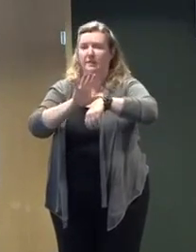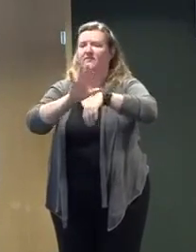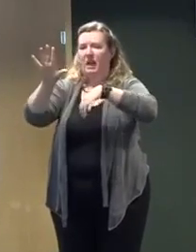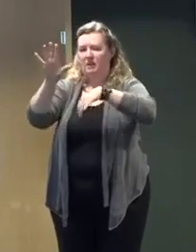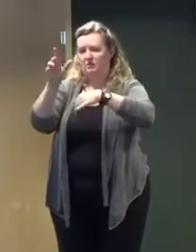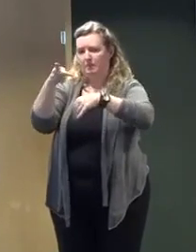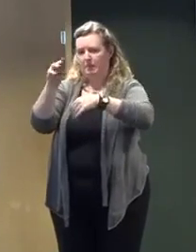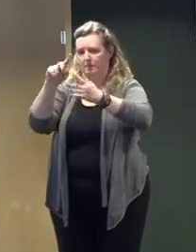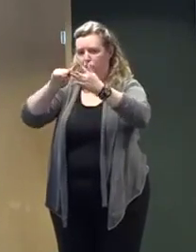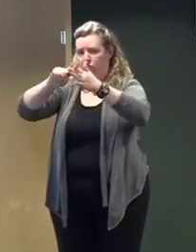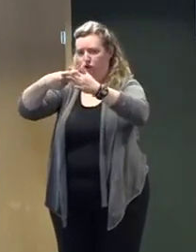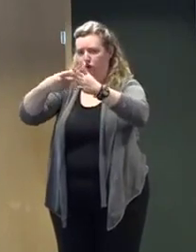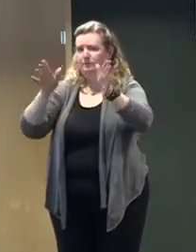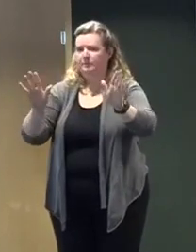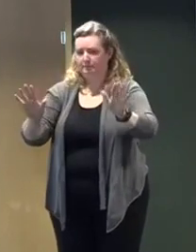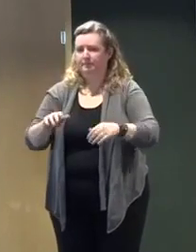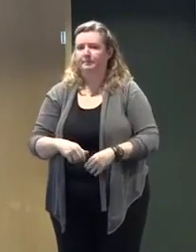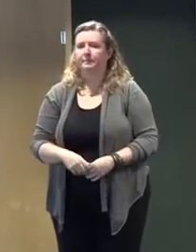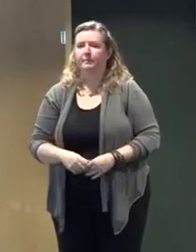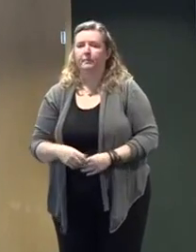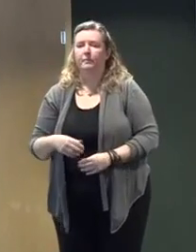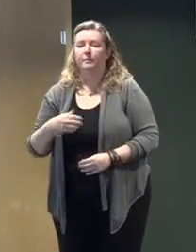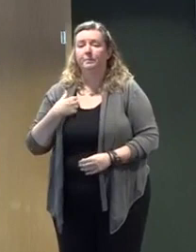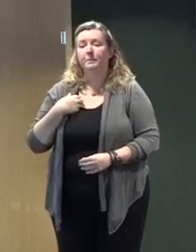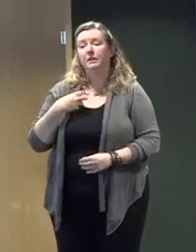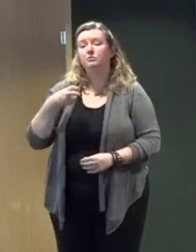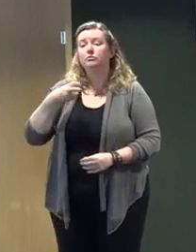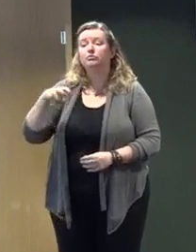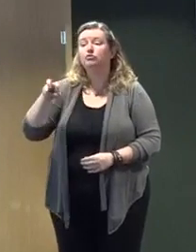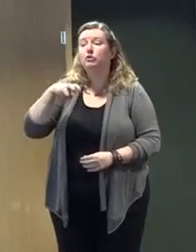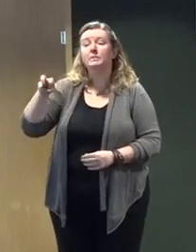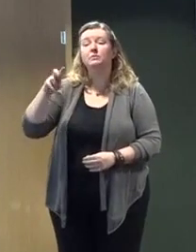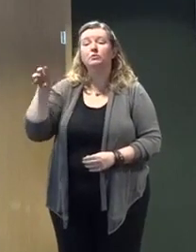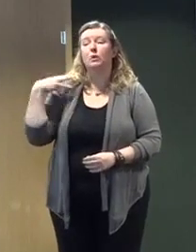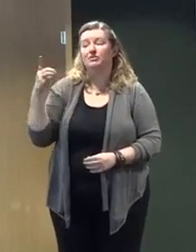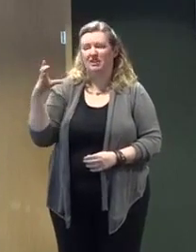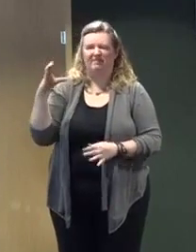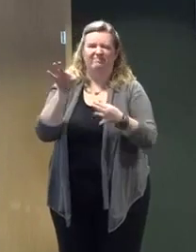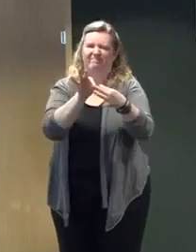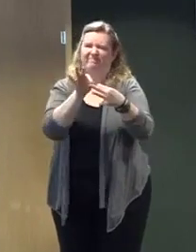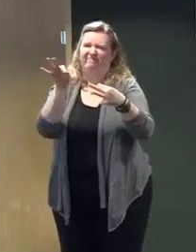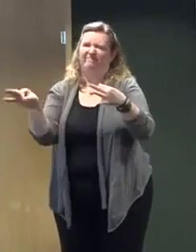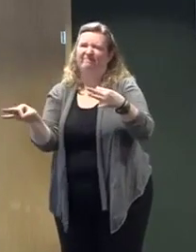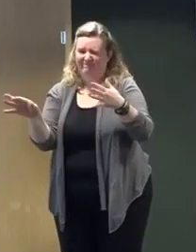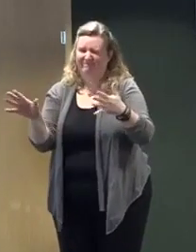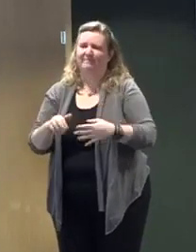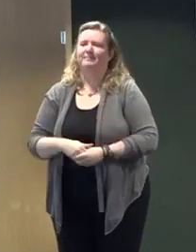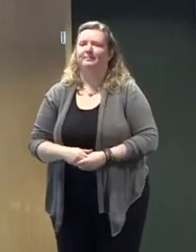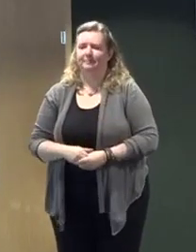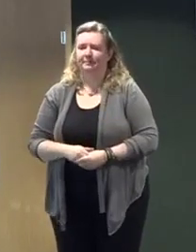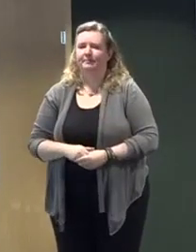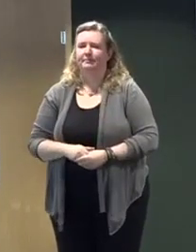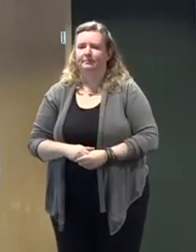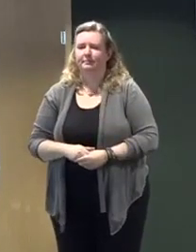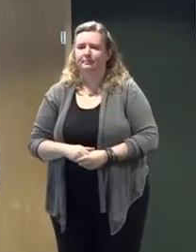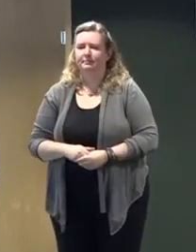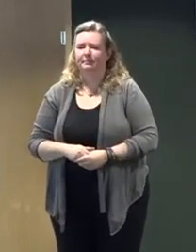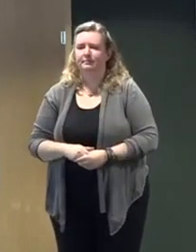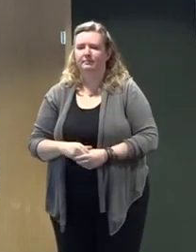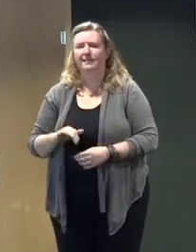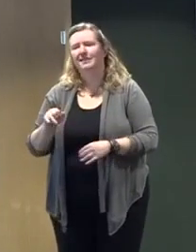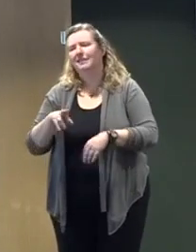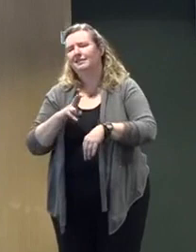note, I am postponing my travel to Washington, D.C. for the winter meeting of the National Governors Association to stay here to help oversee